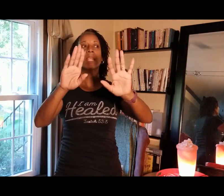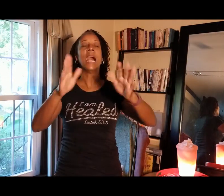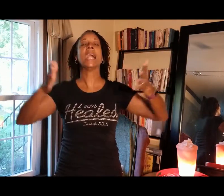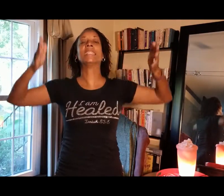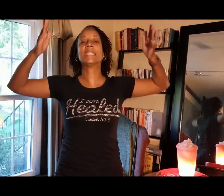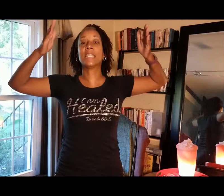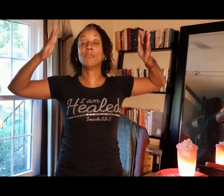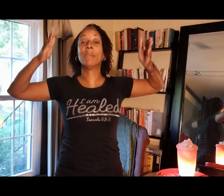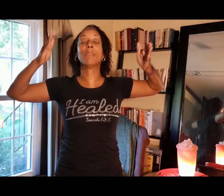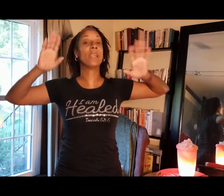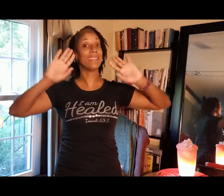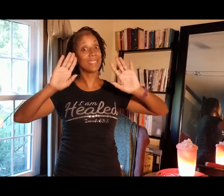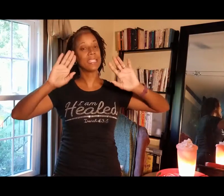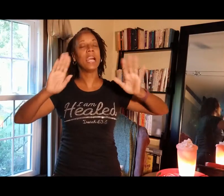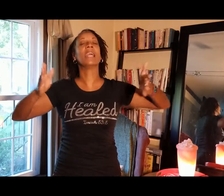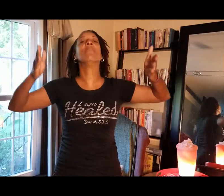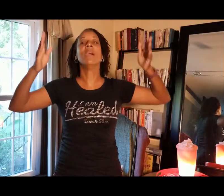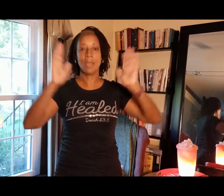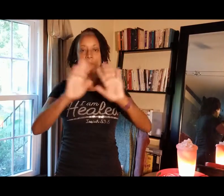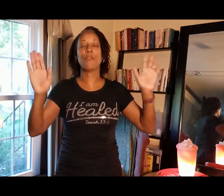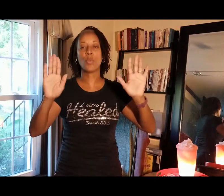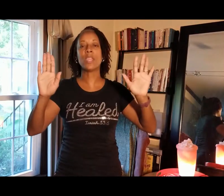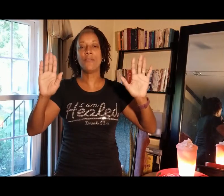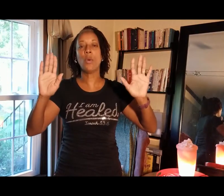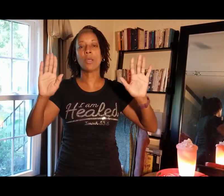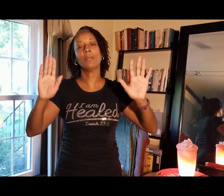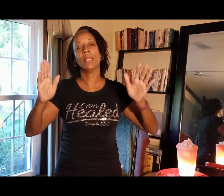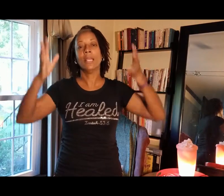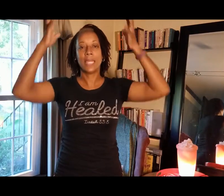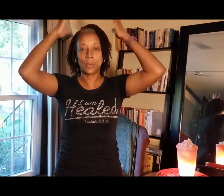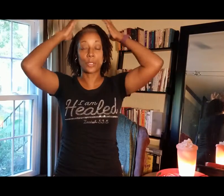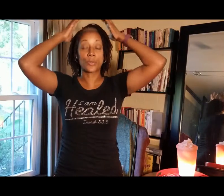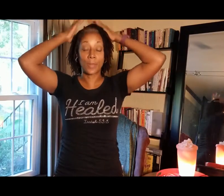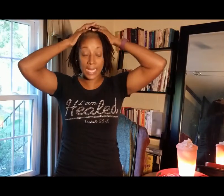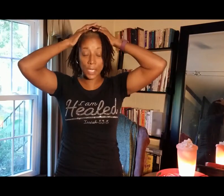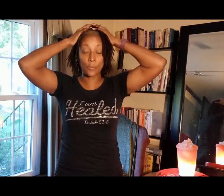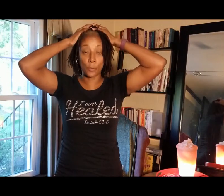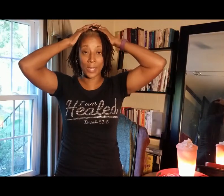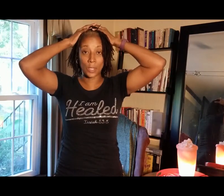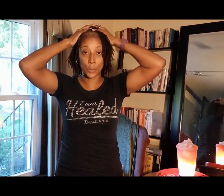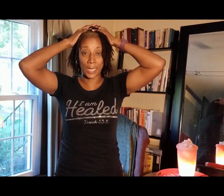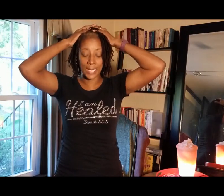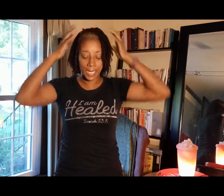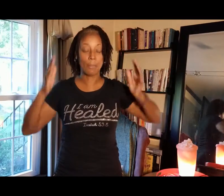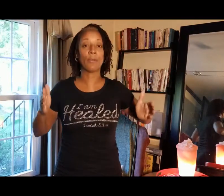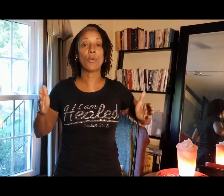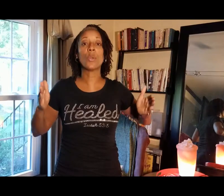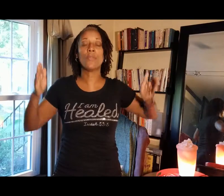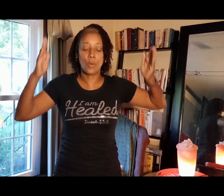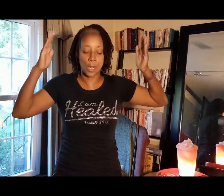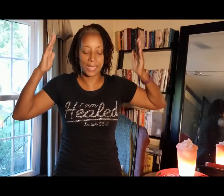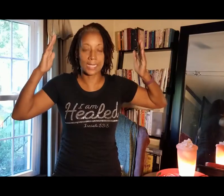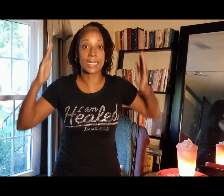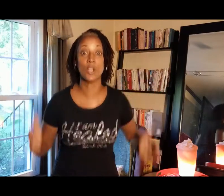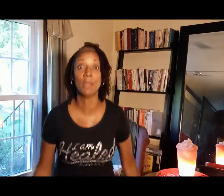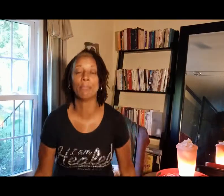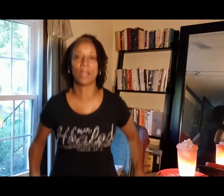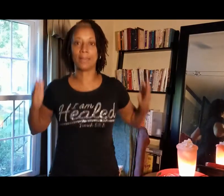I did cell membrane this time for week four. It was here for week three. But for week four, I did cell membrane.